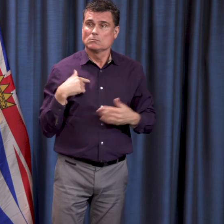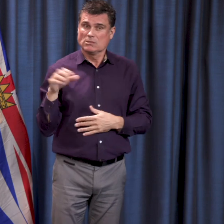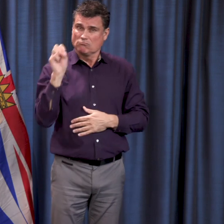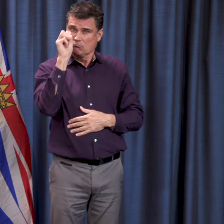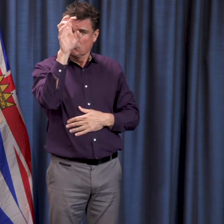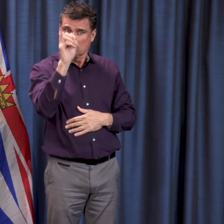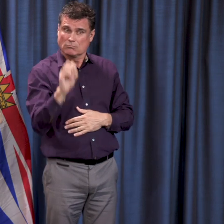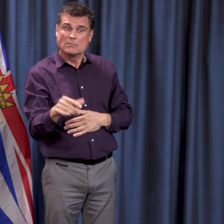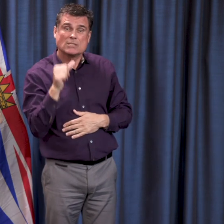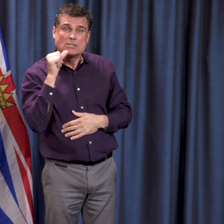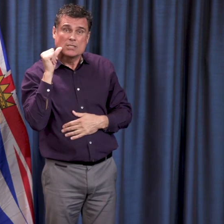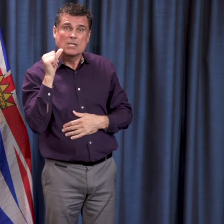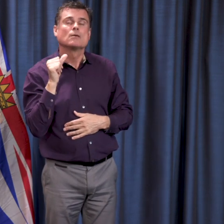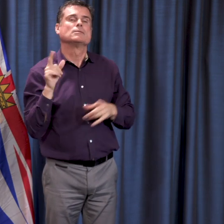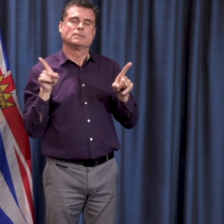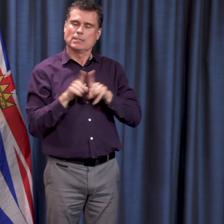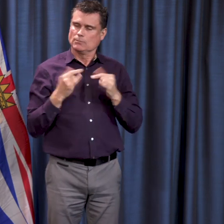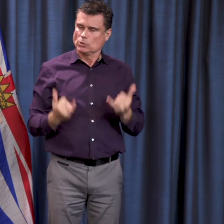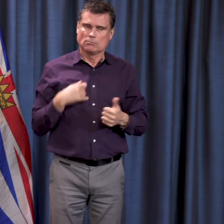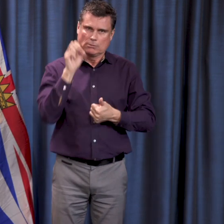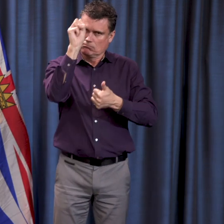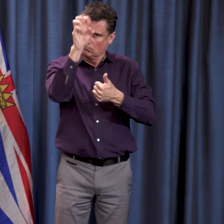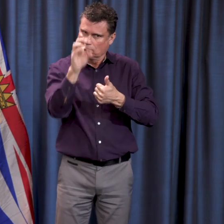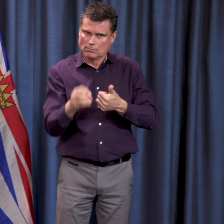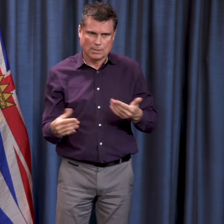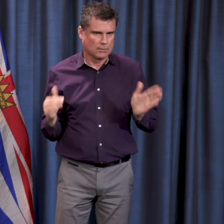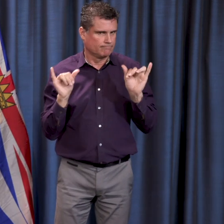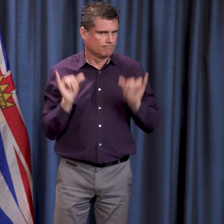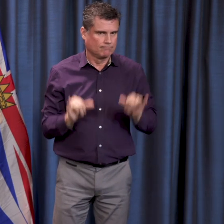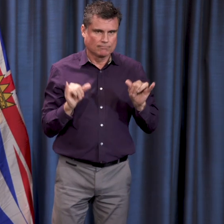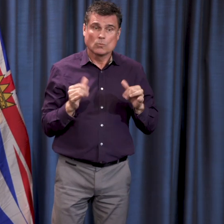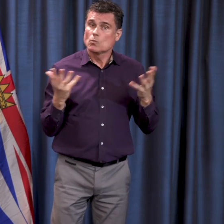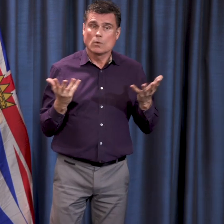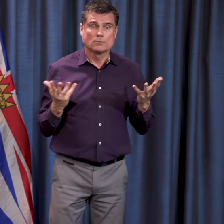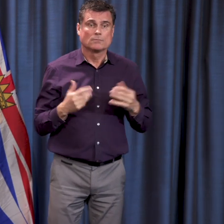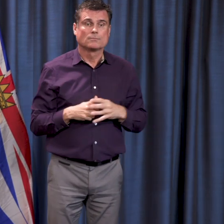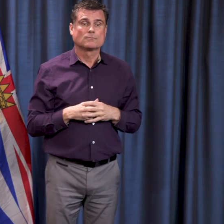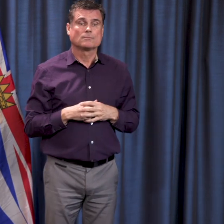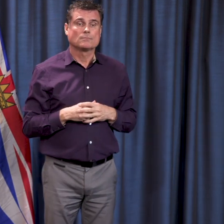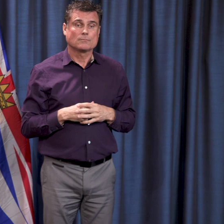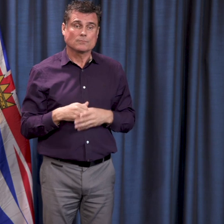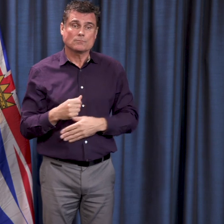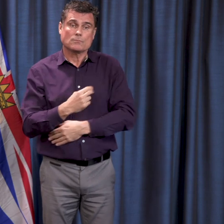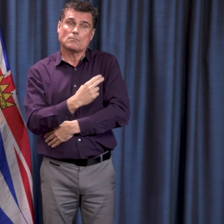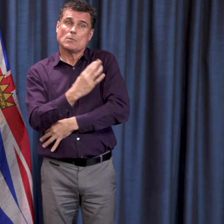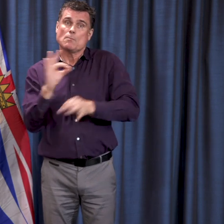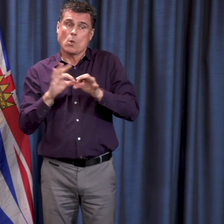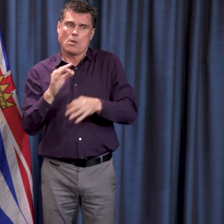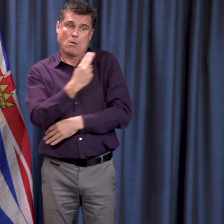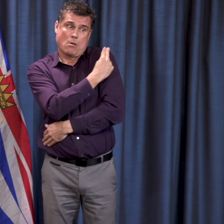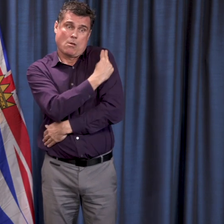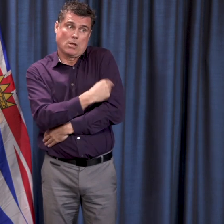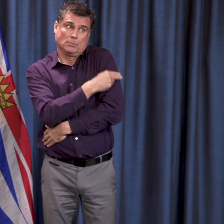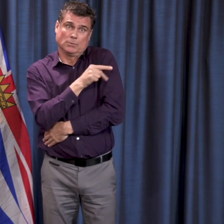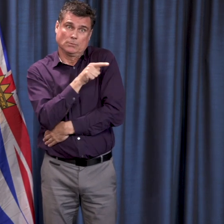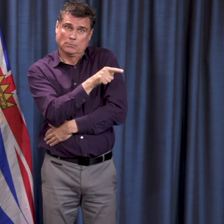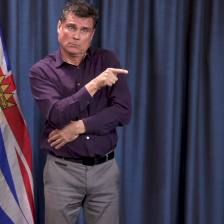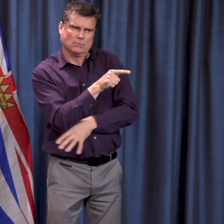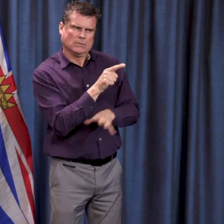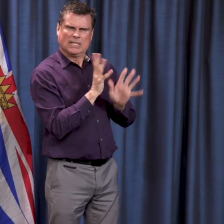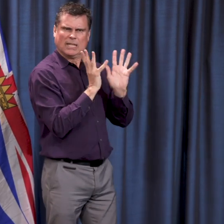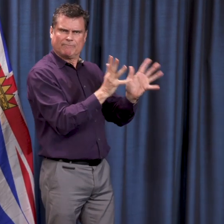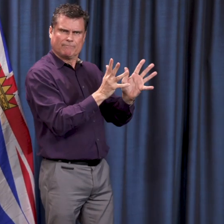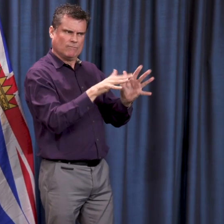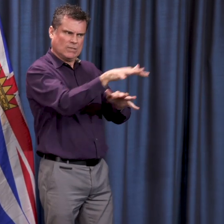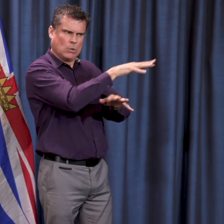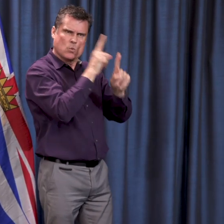and the preparations being made in our acute care hospitals. And we continue to do that work every day in order